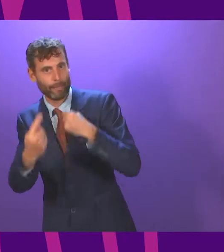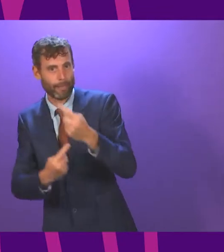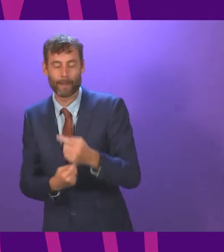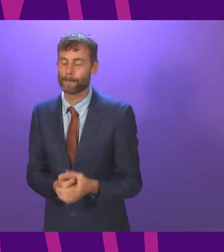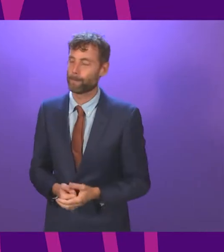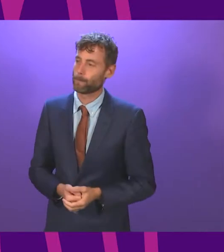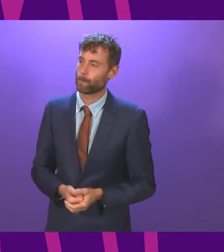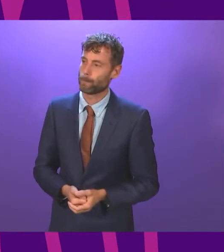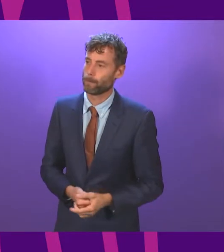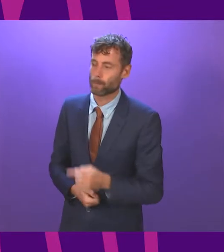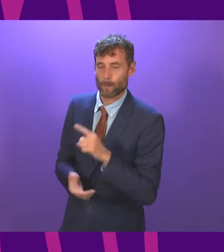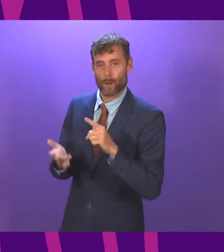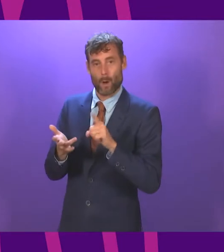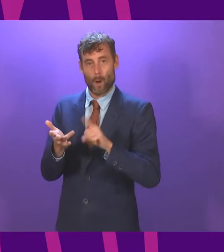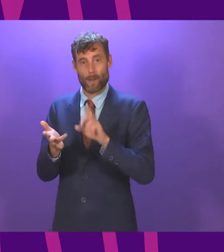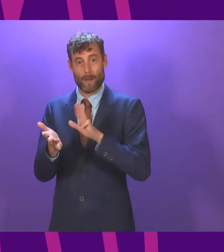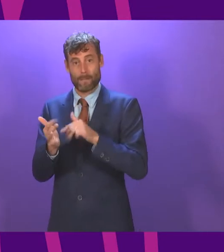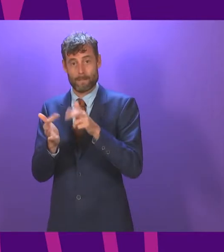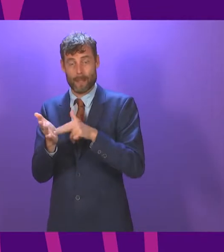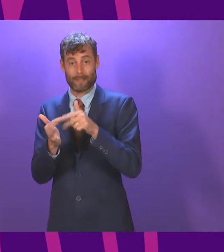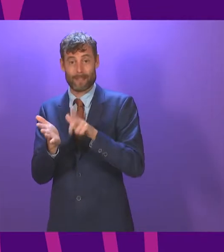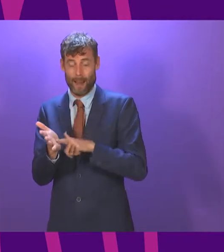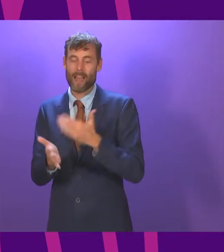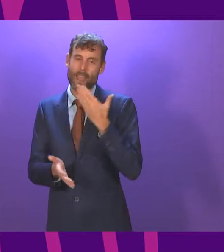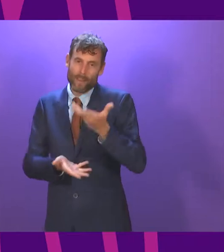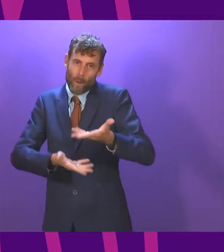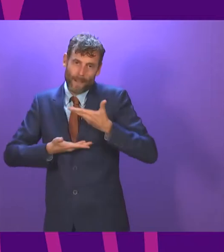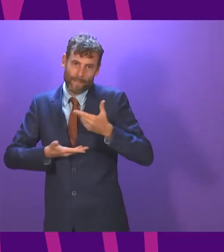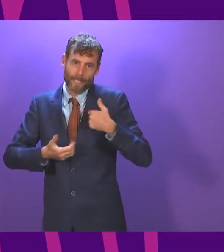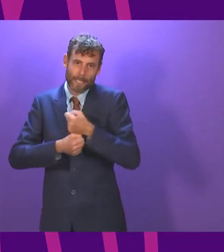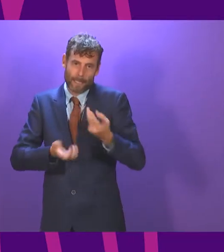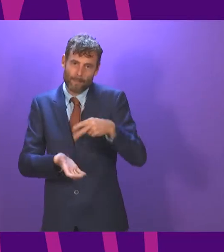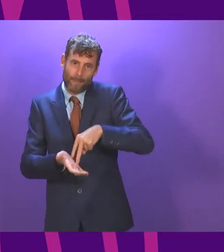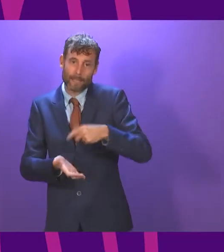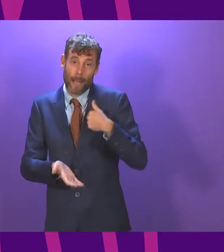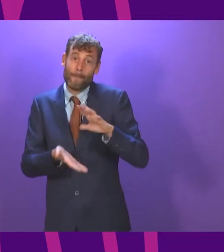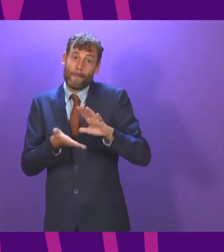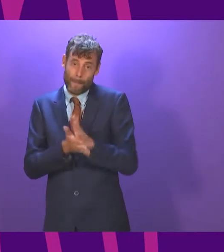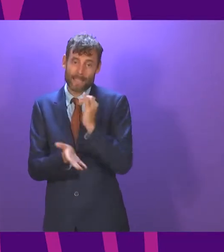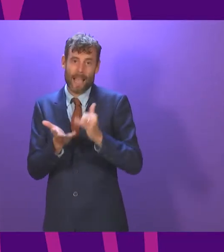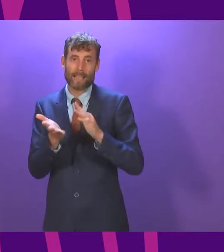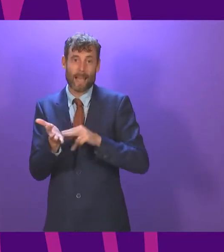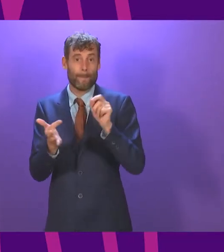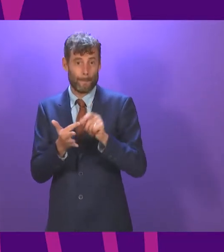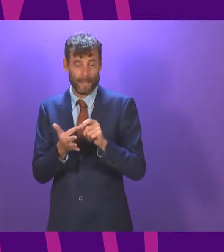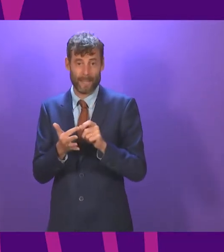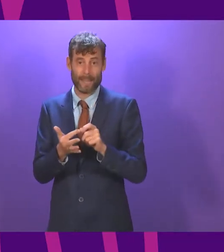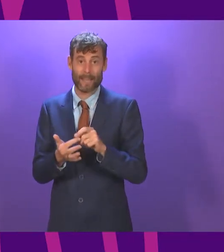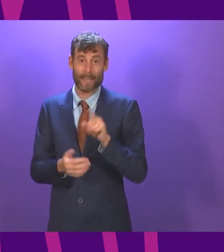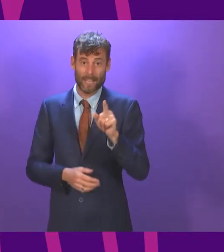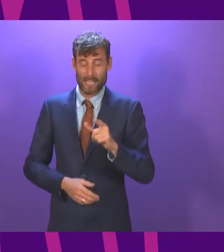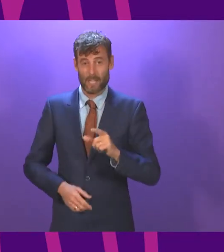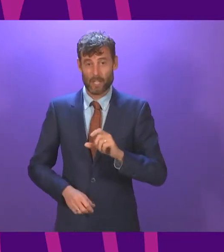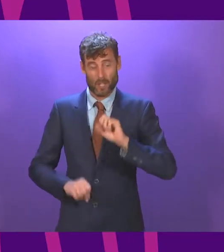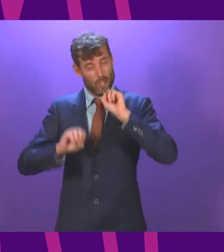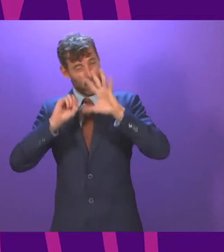thank the Deputy First Minister for giving way I'm pleased that the SNP think that shouting and